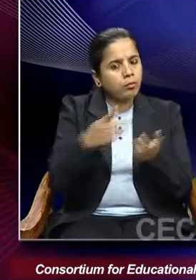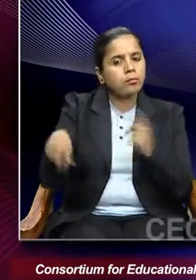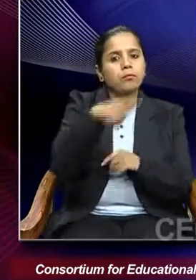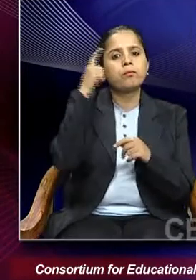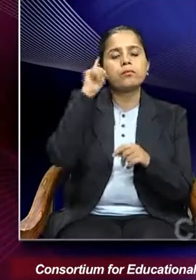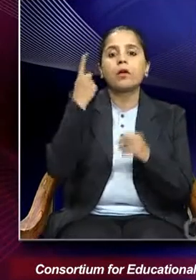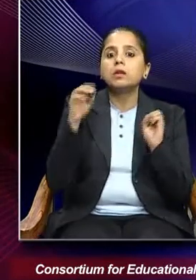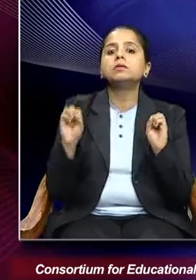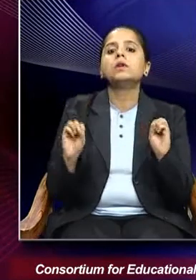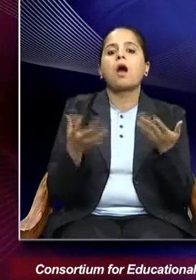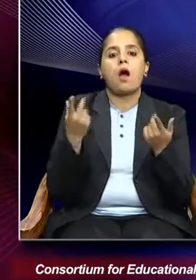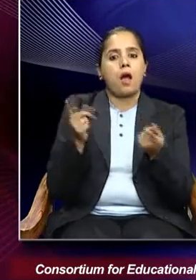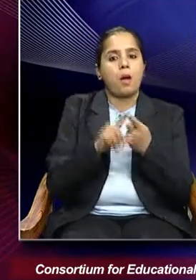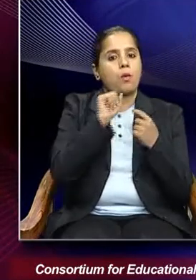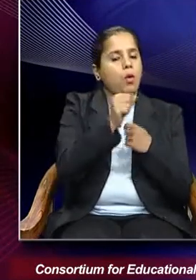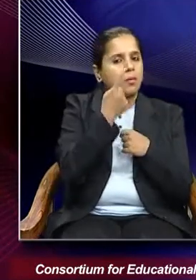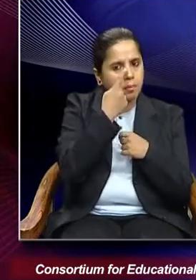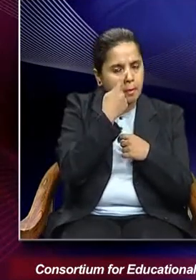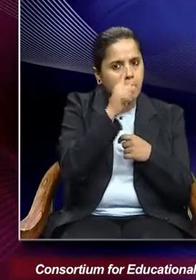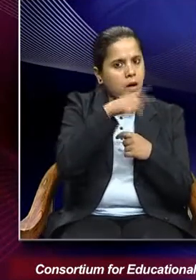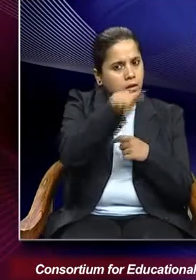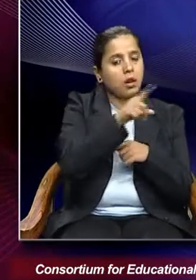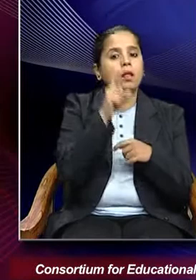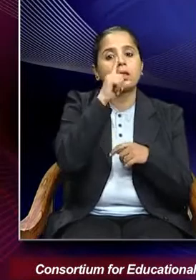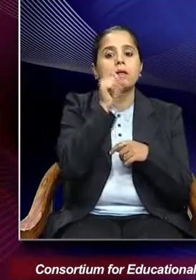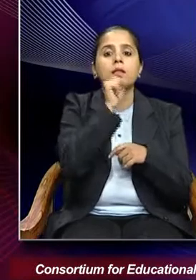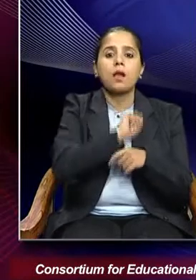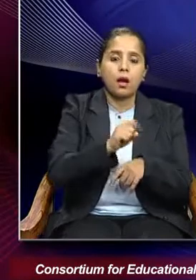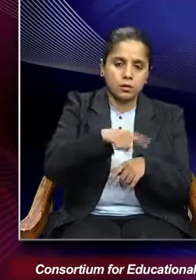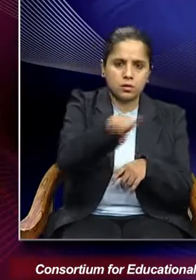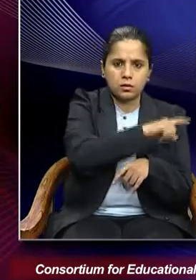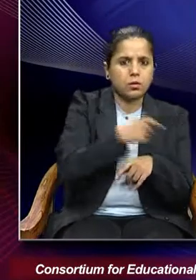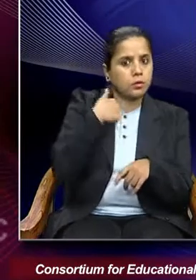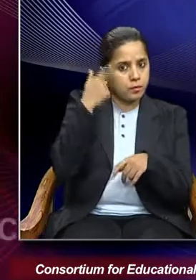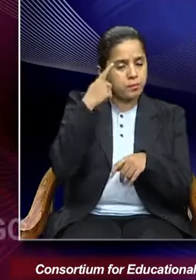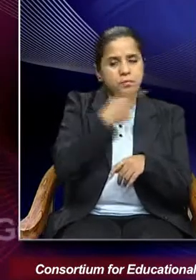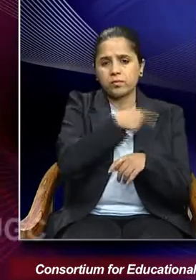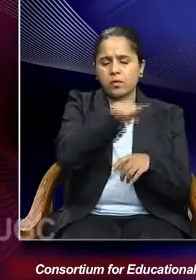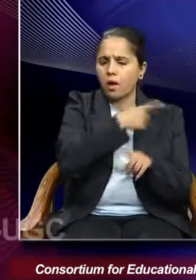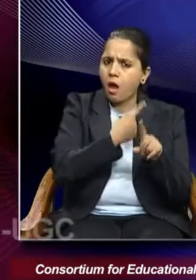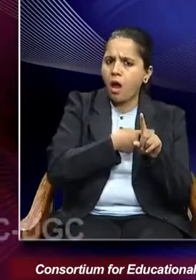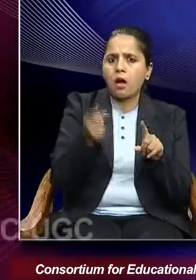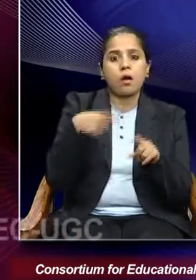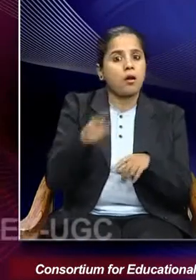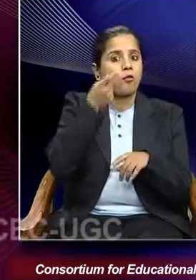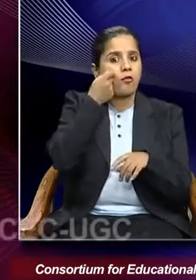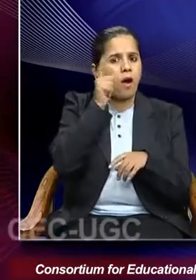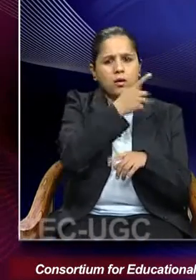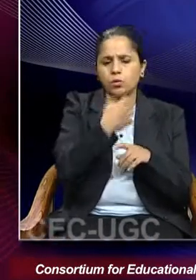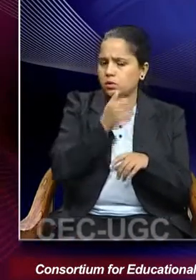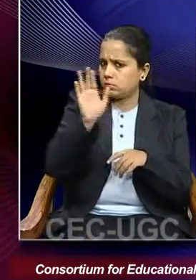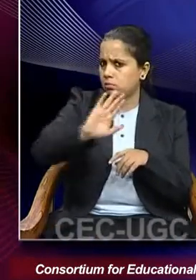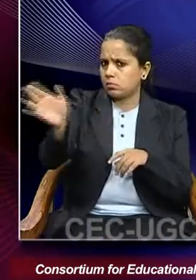initiative of her mother and grandmother and much against her father's wishes